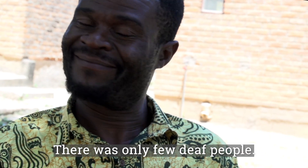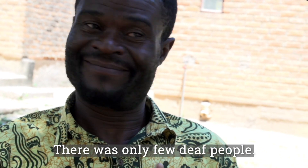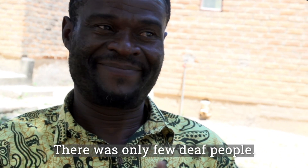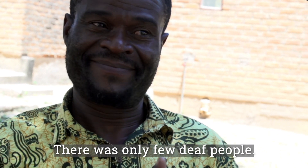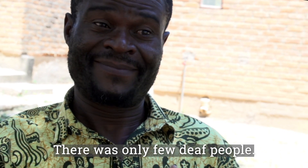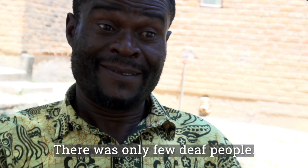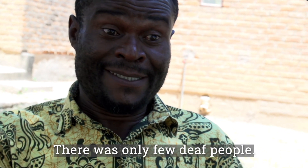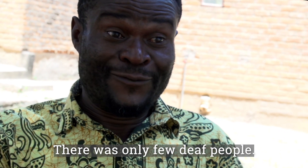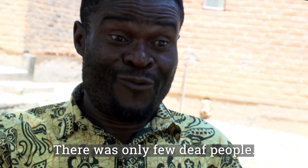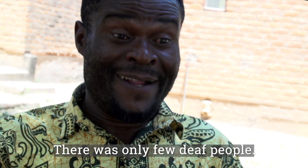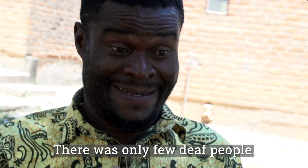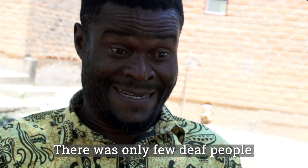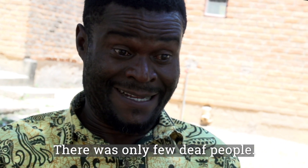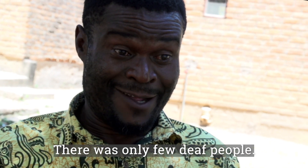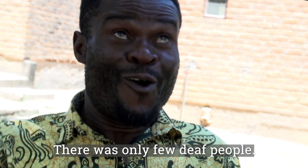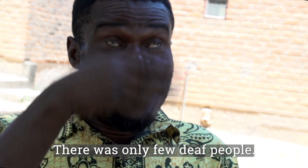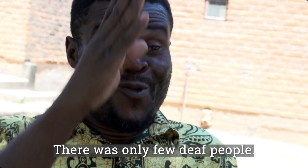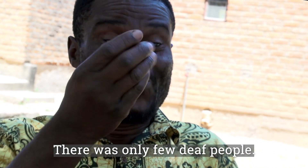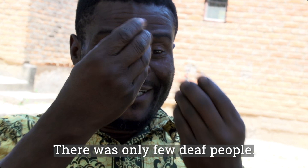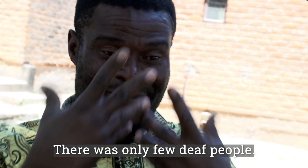who are deaf. I think one or two people who are deaf